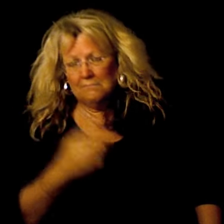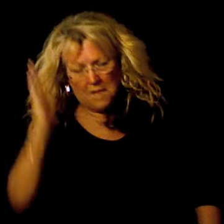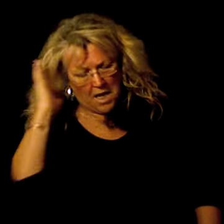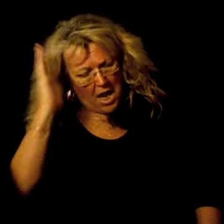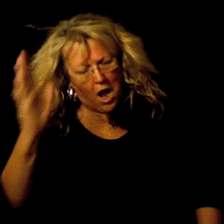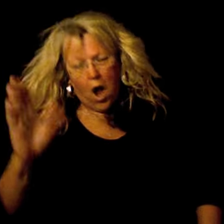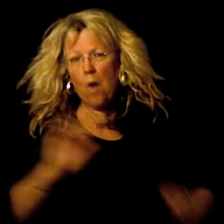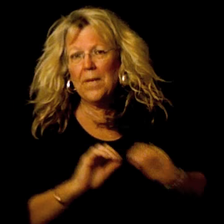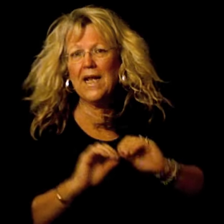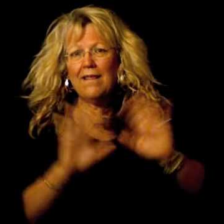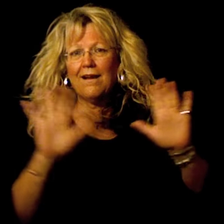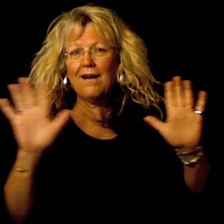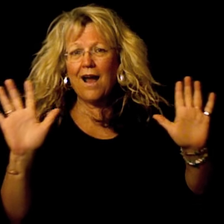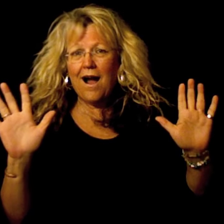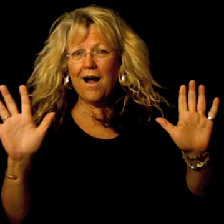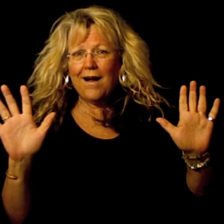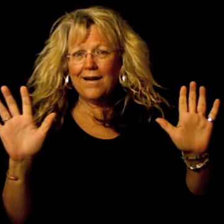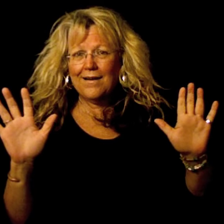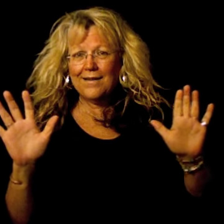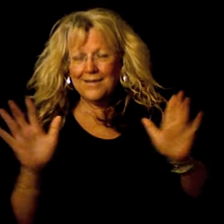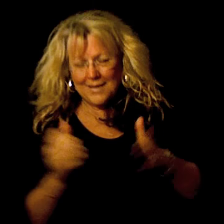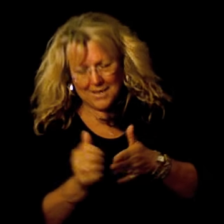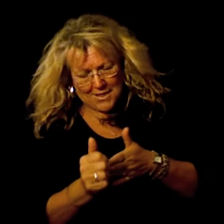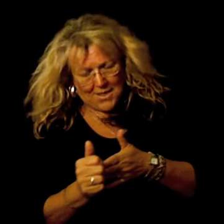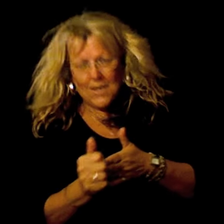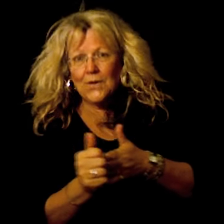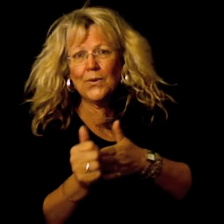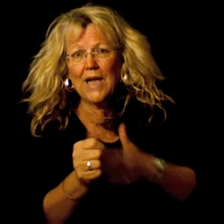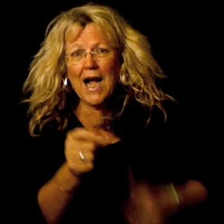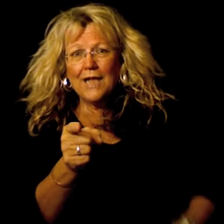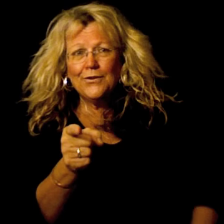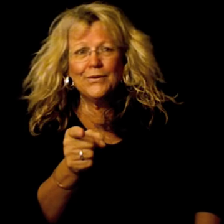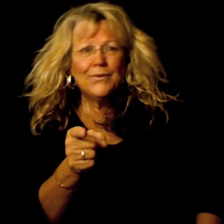I'll be the light to guide you.